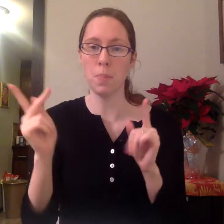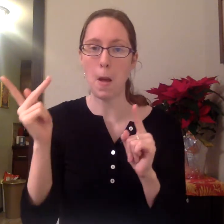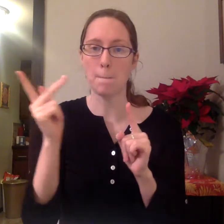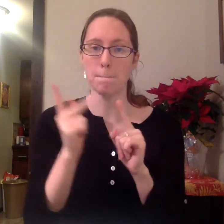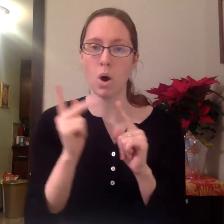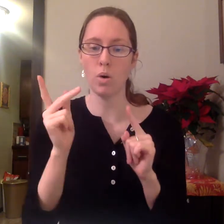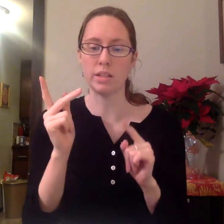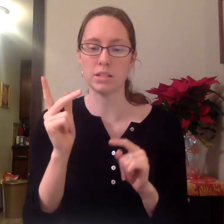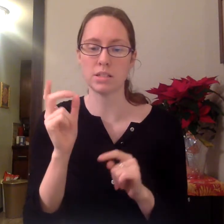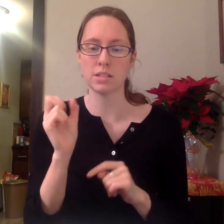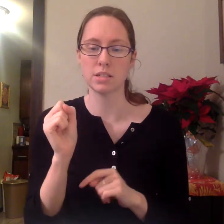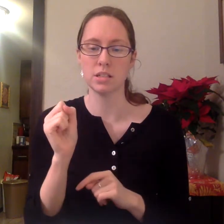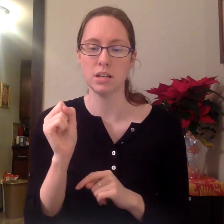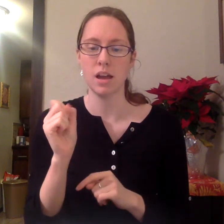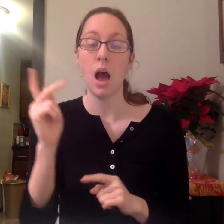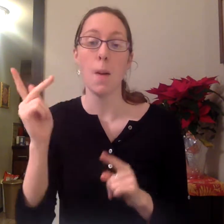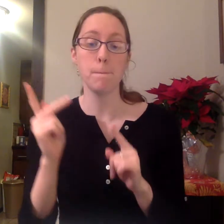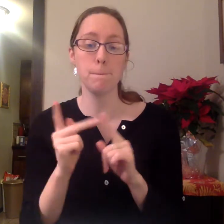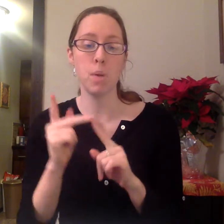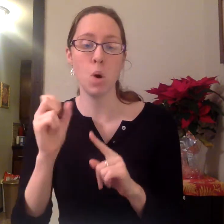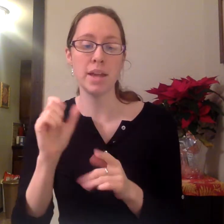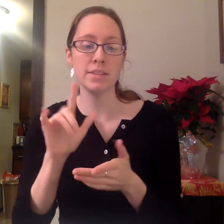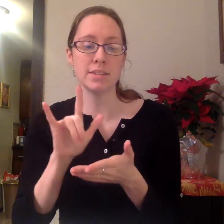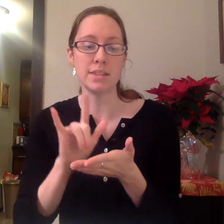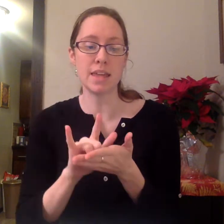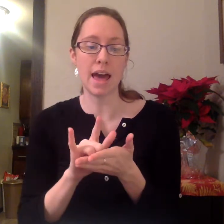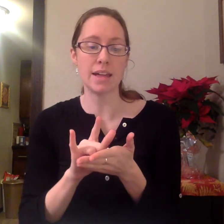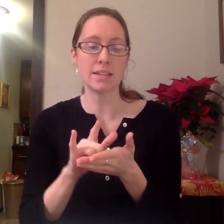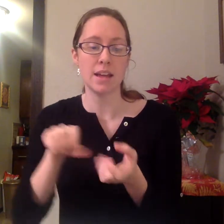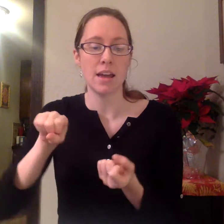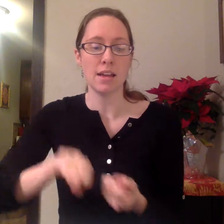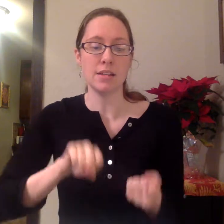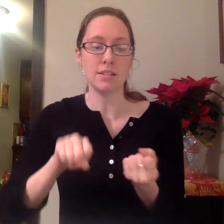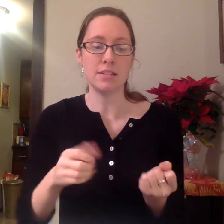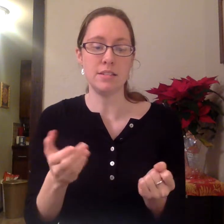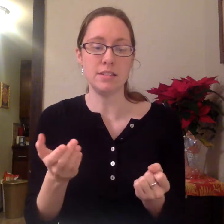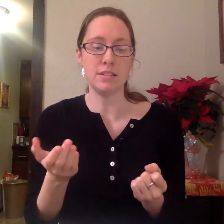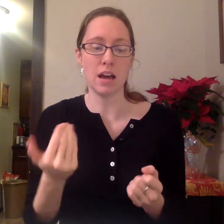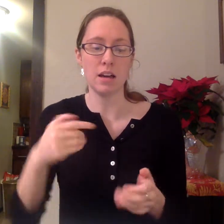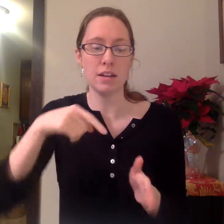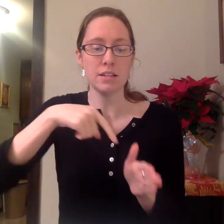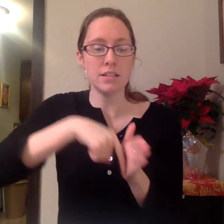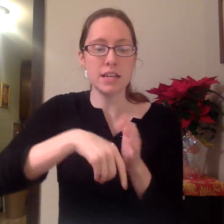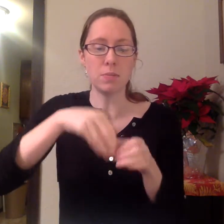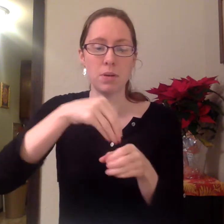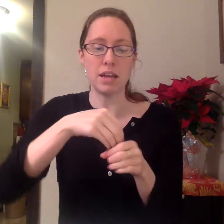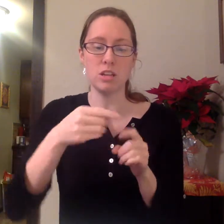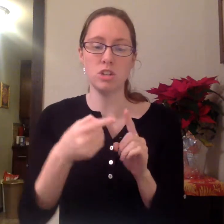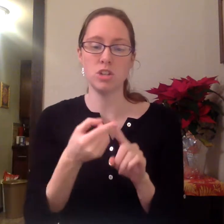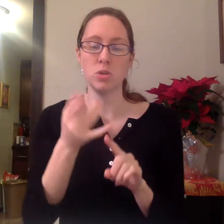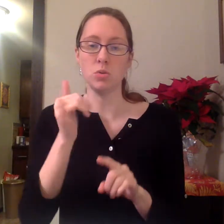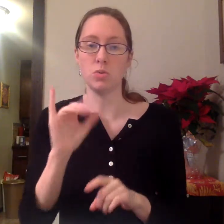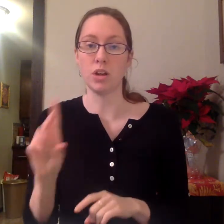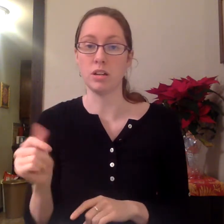points. Points that dug deep into the